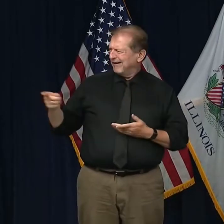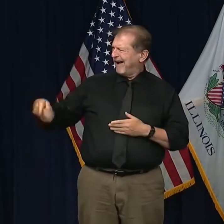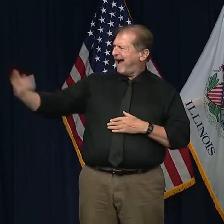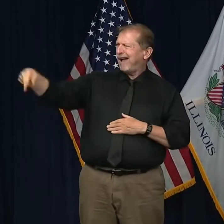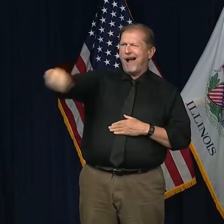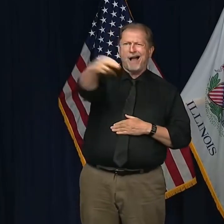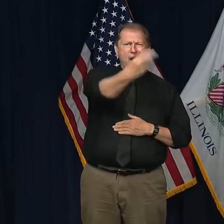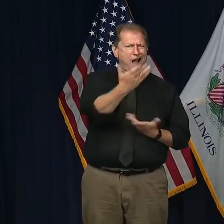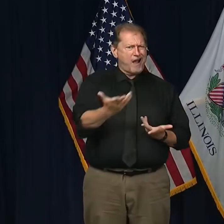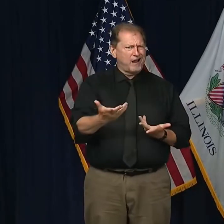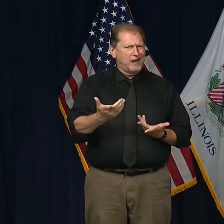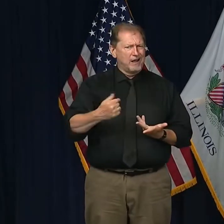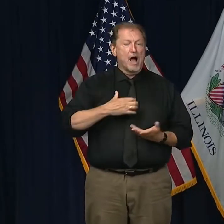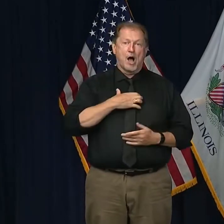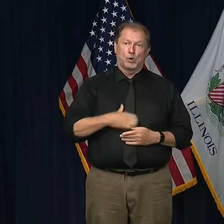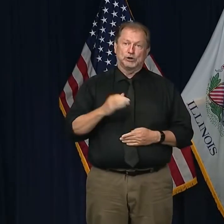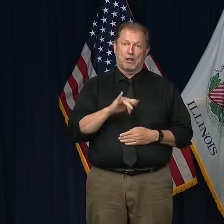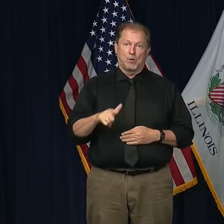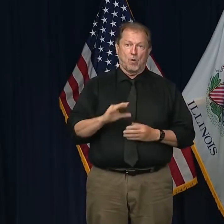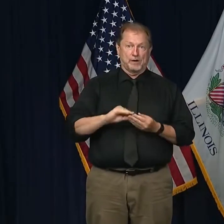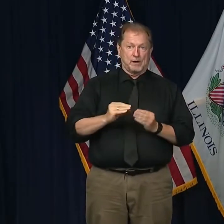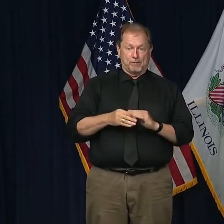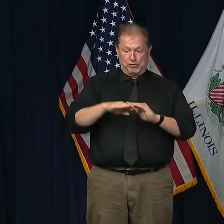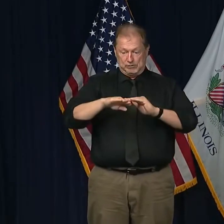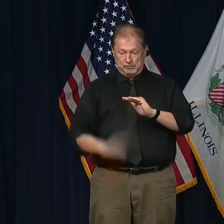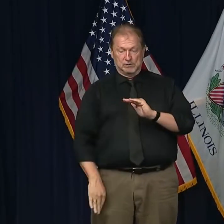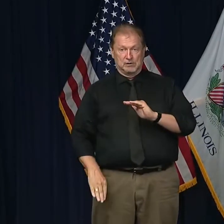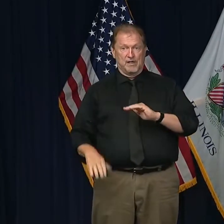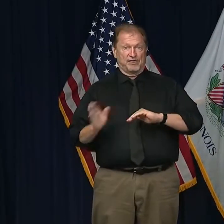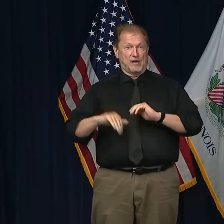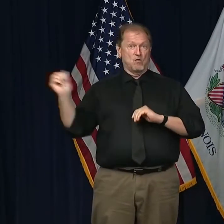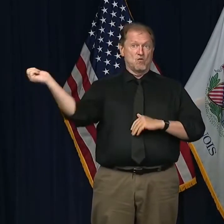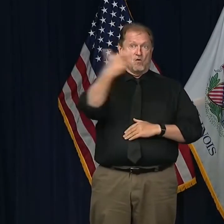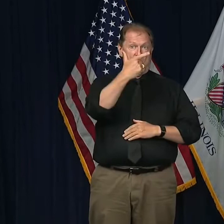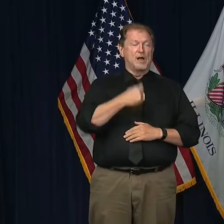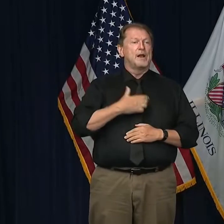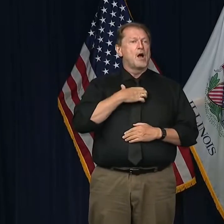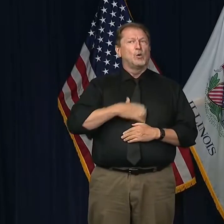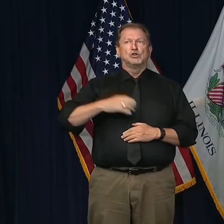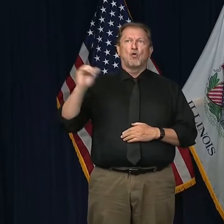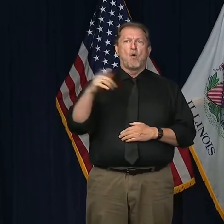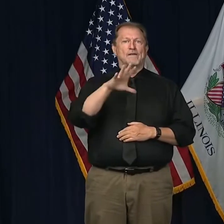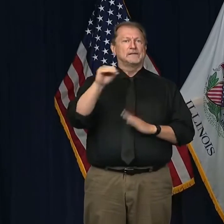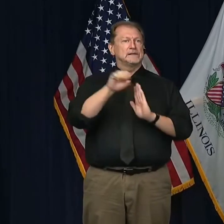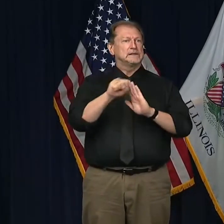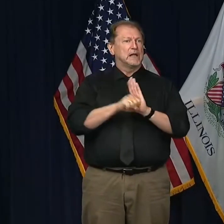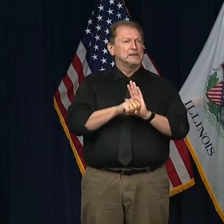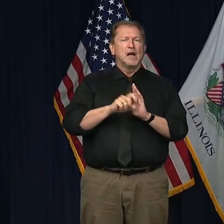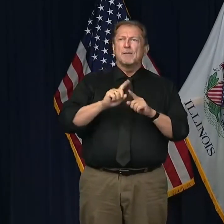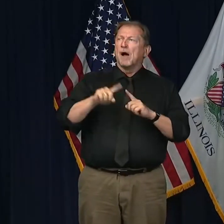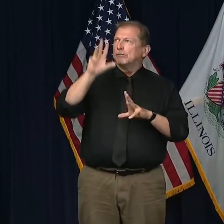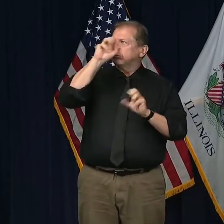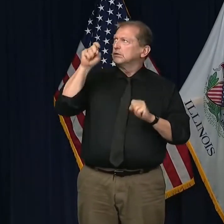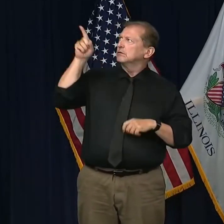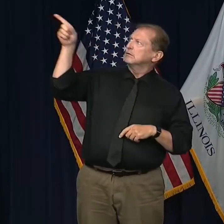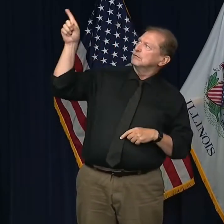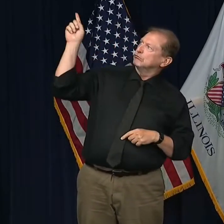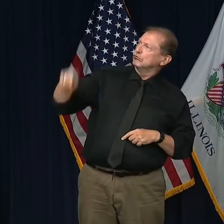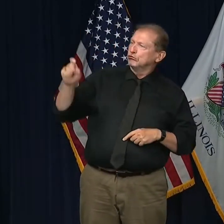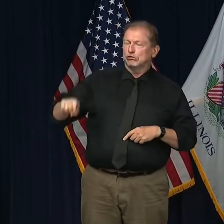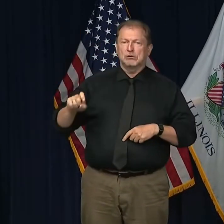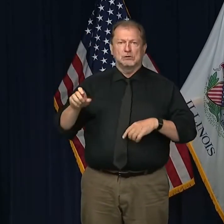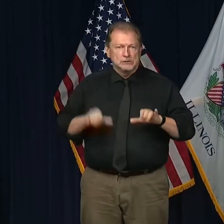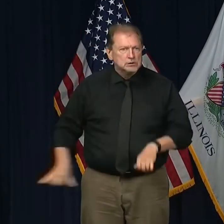in the nation. I'd also like to have the whole nation have their positivity rates go down. So I just don't think it's